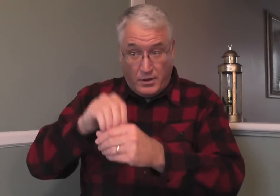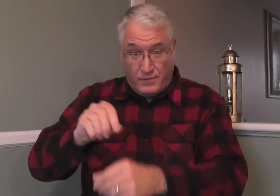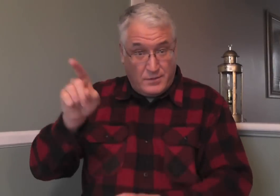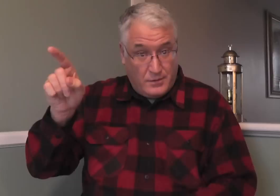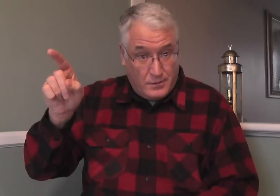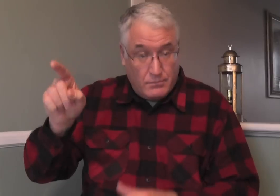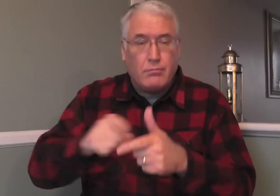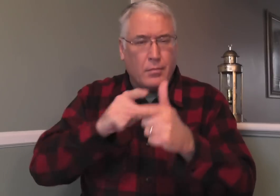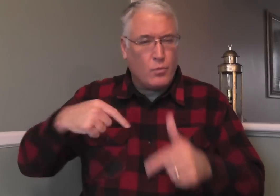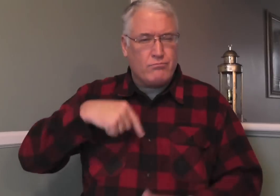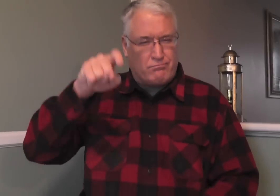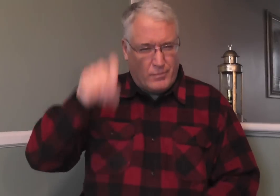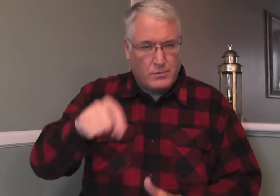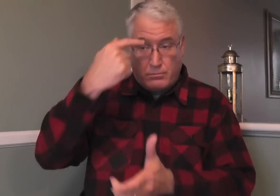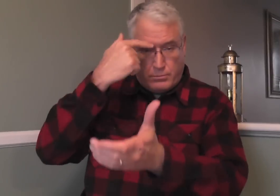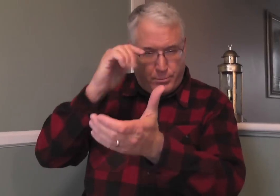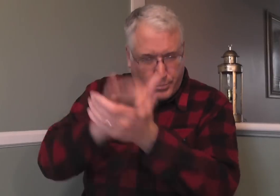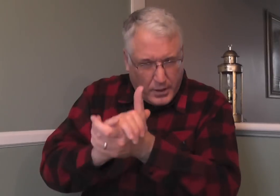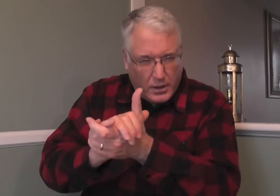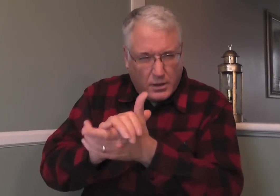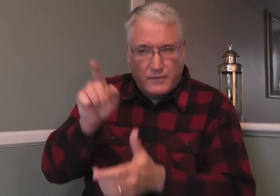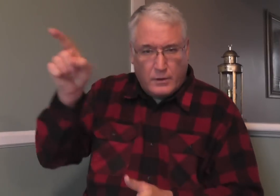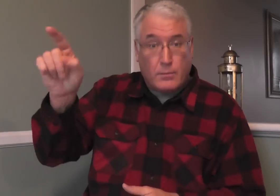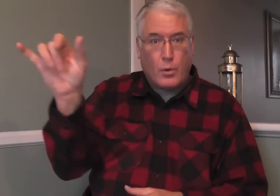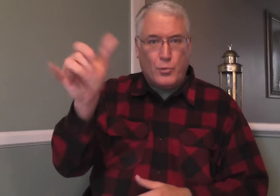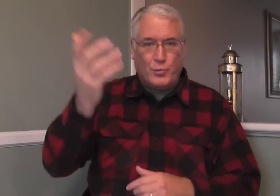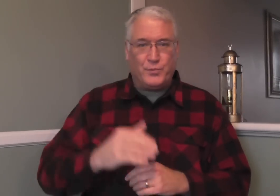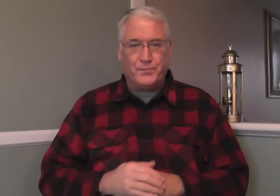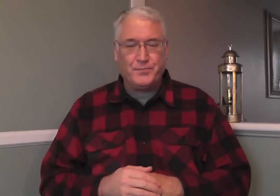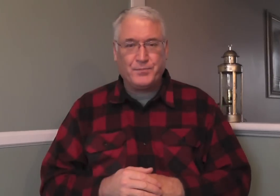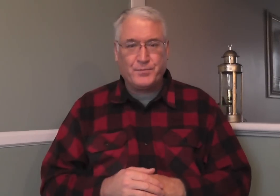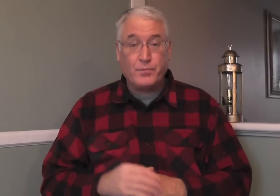If we believe in him, then we must believe him also.